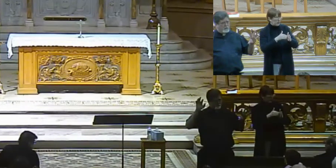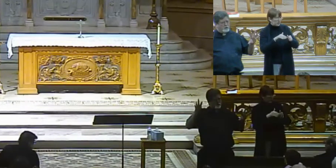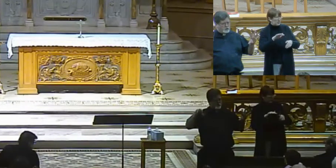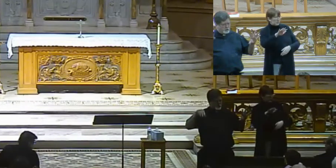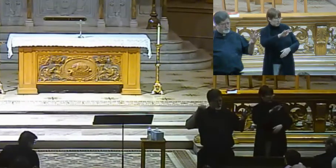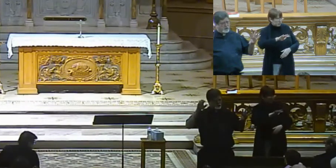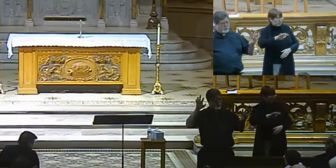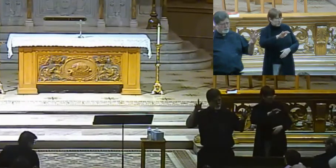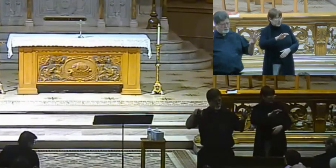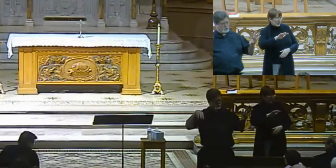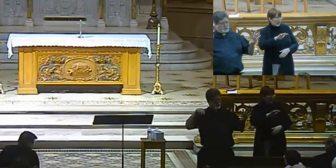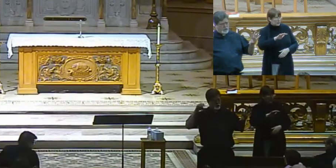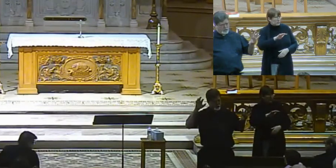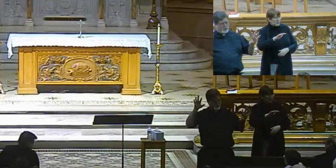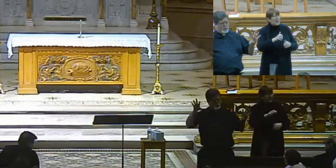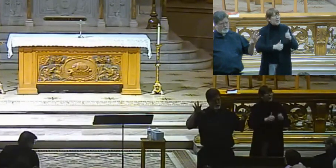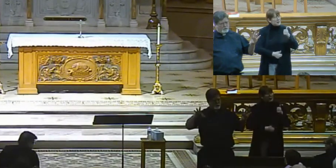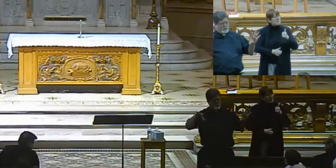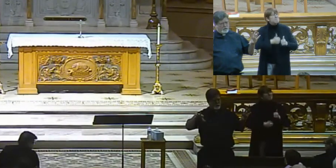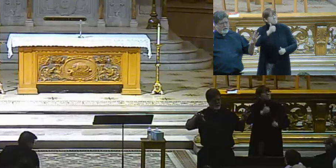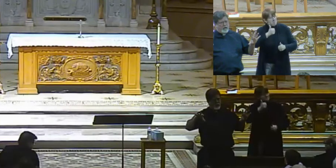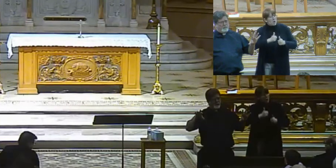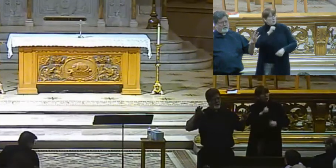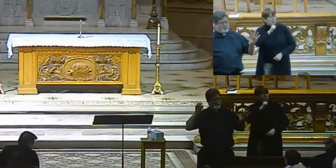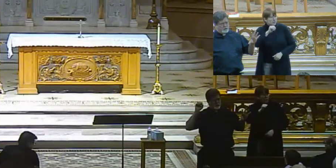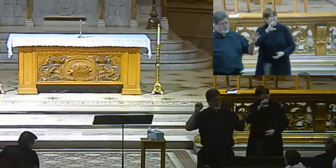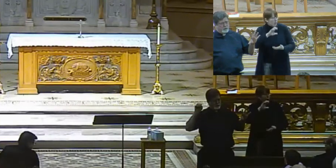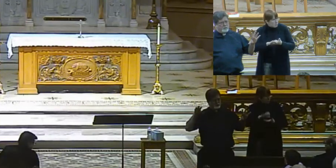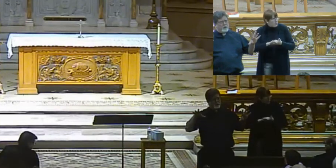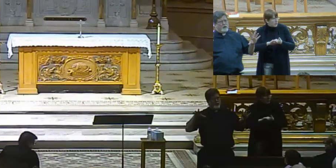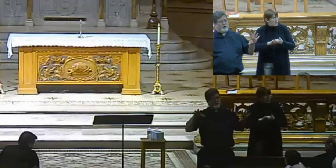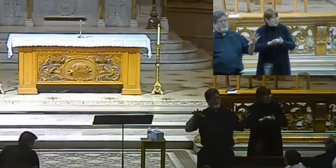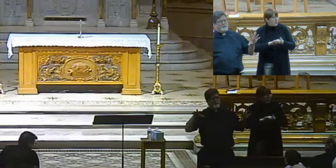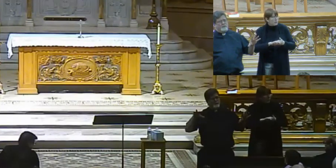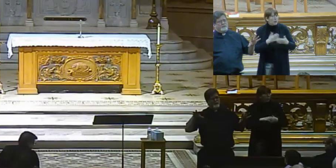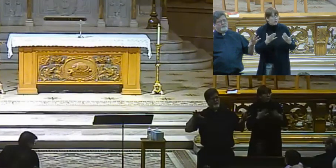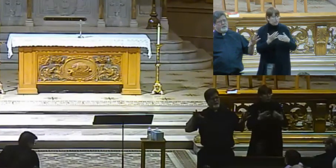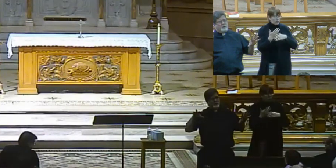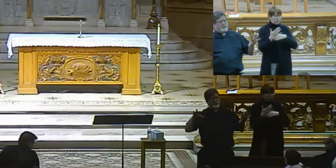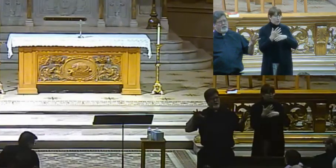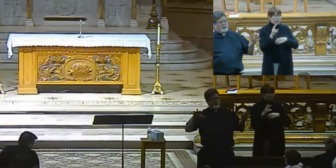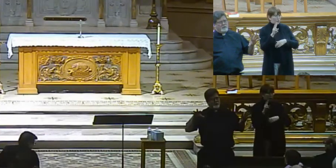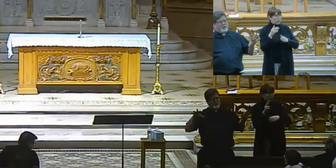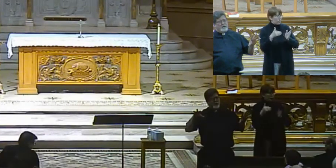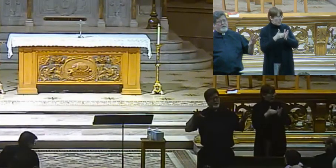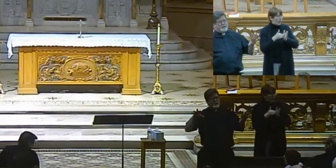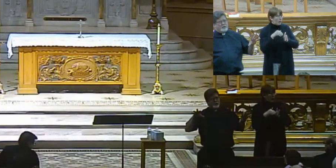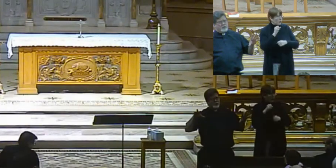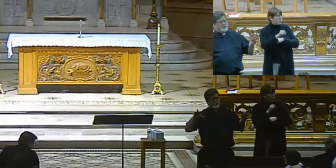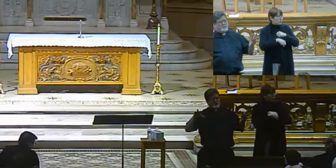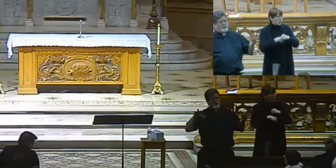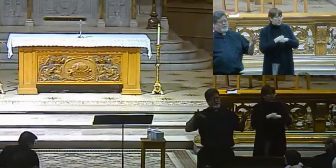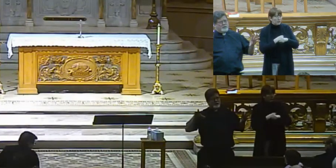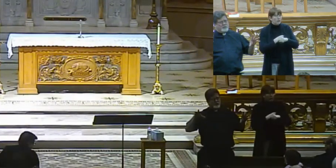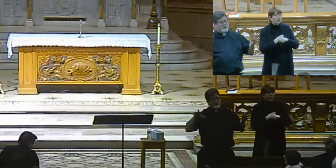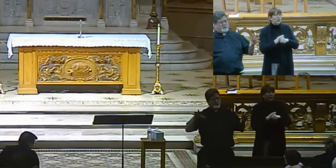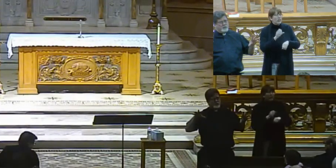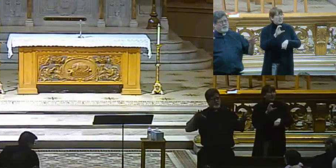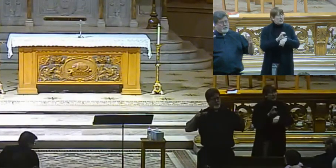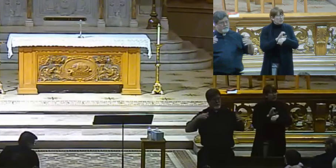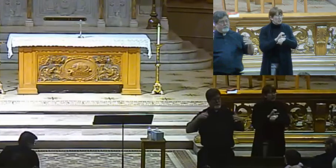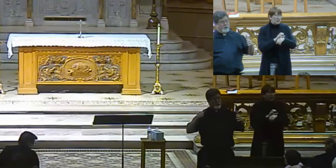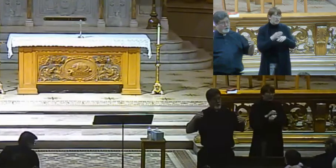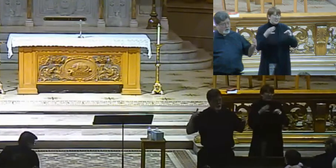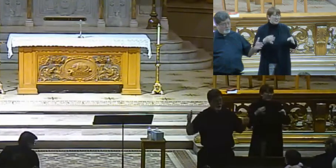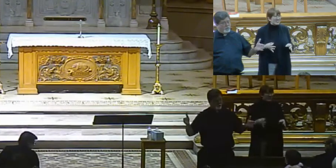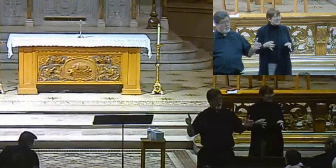had become mostly a celibate clergy anyway. All right? But it was in the early part of the second millennium that the Church made the decision,